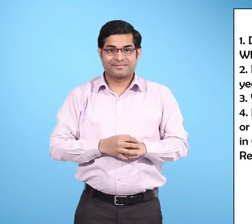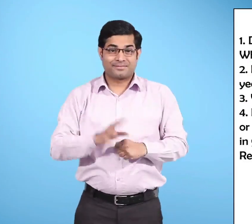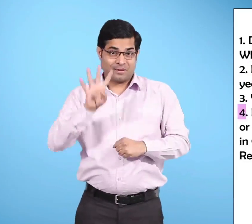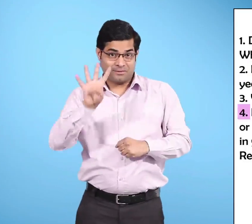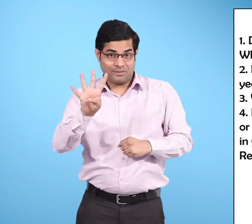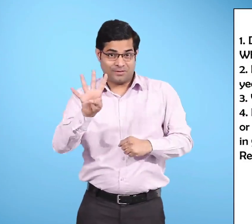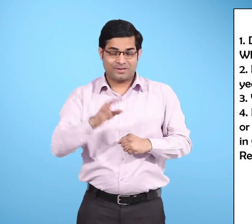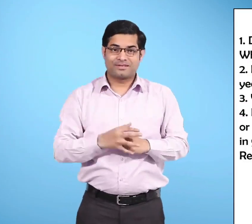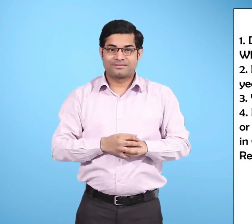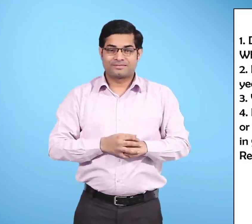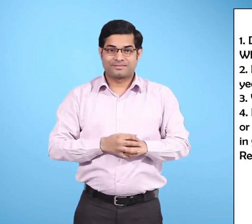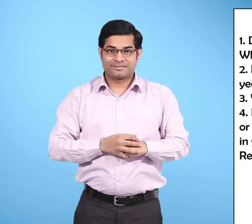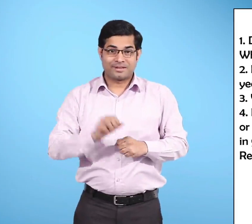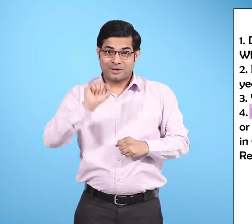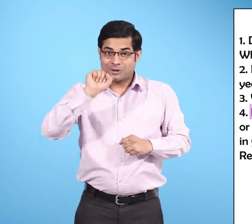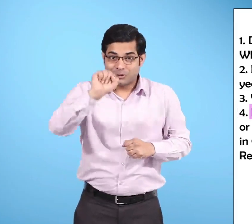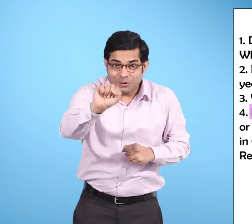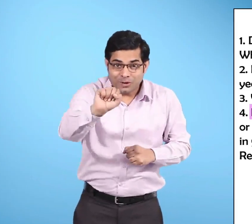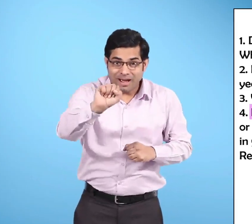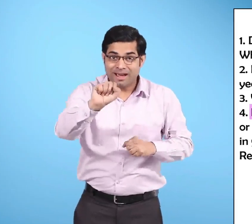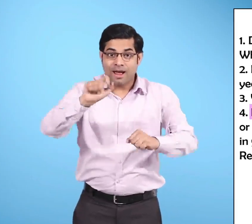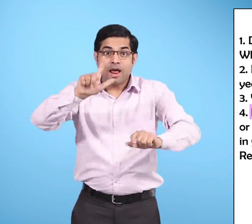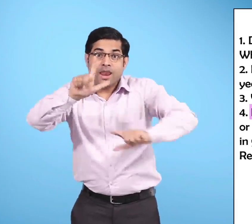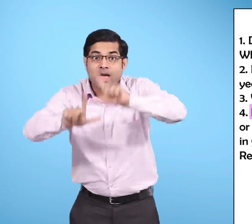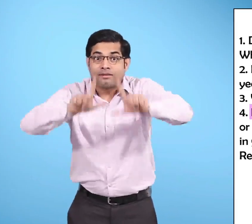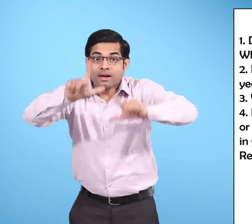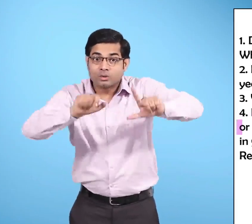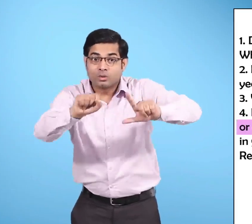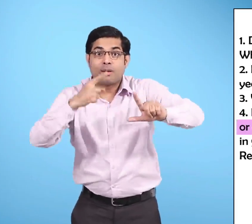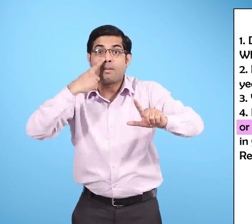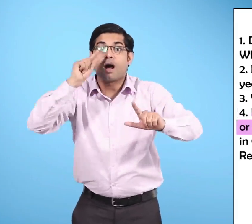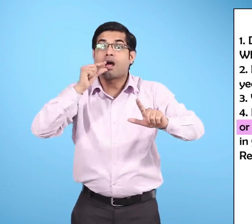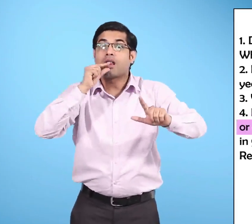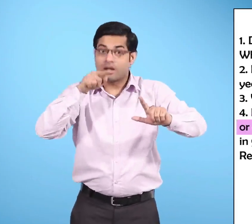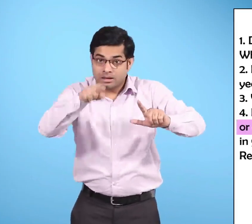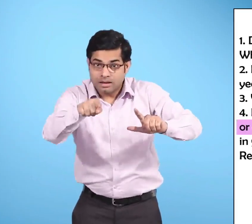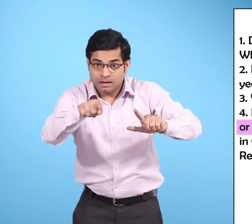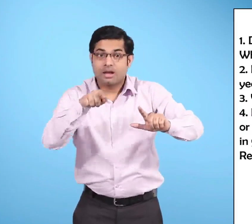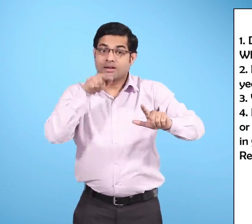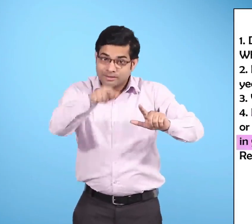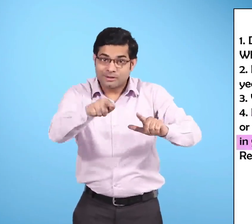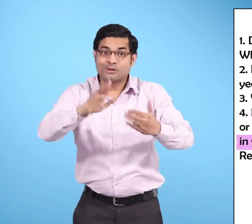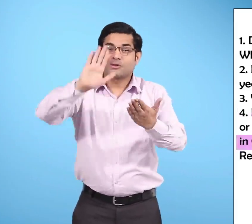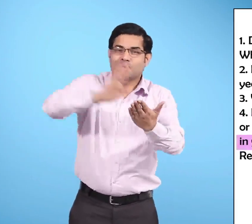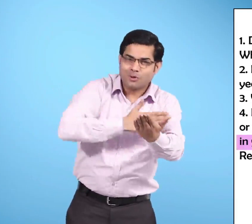4. Do you know a small song or a poem about rain In your mother tongue?